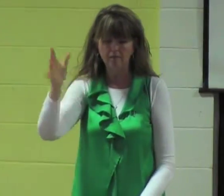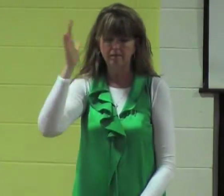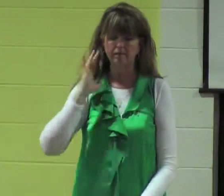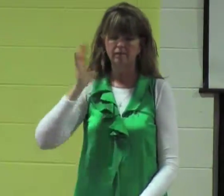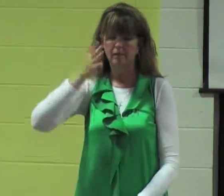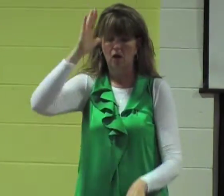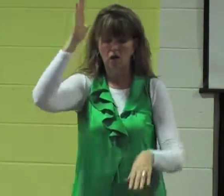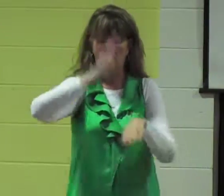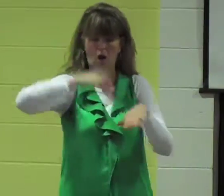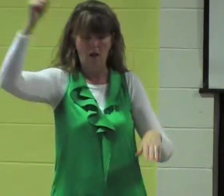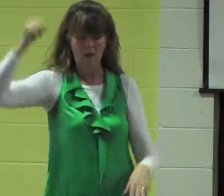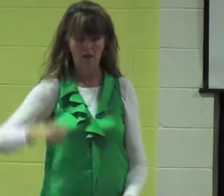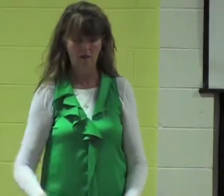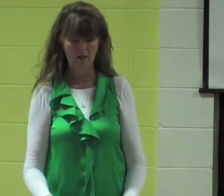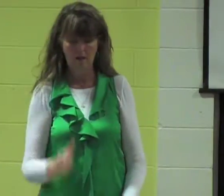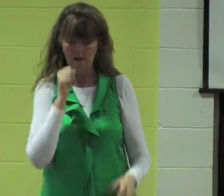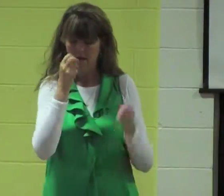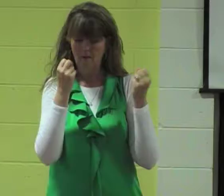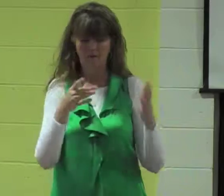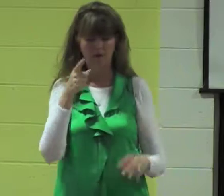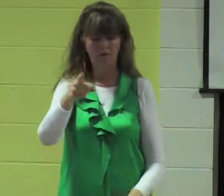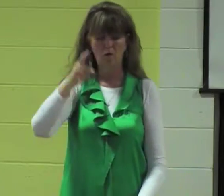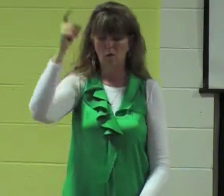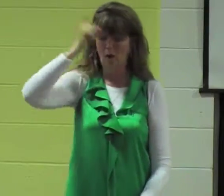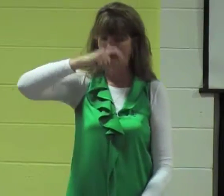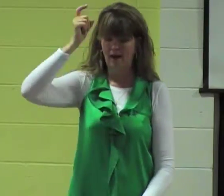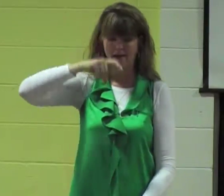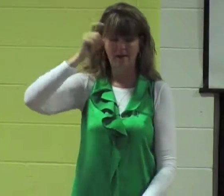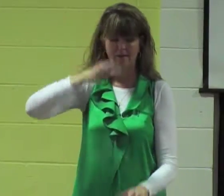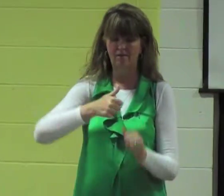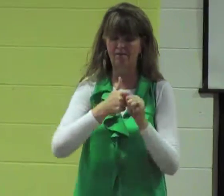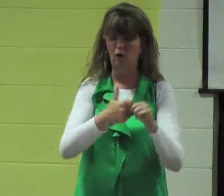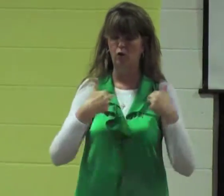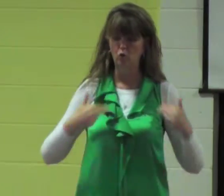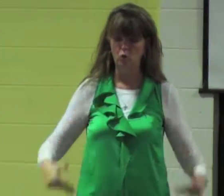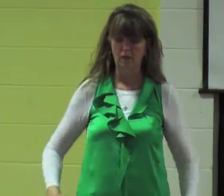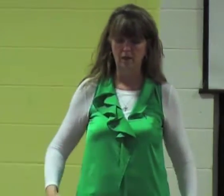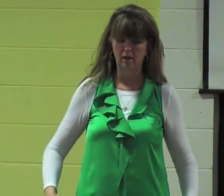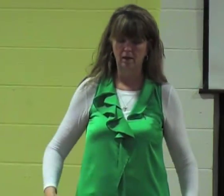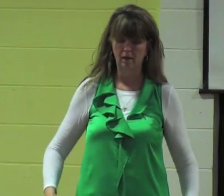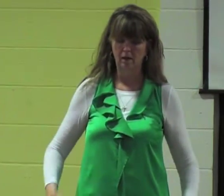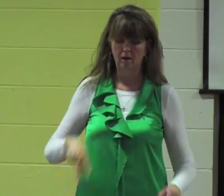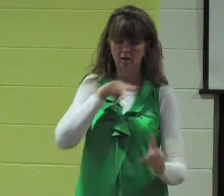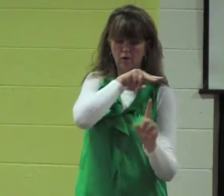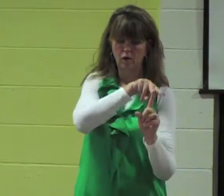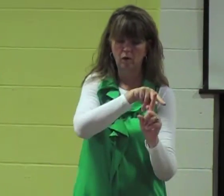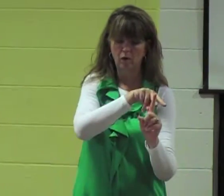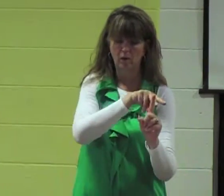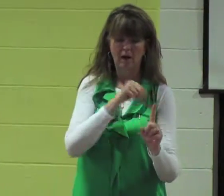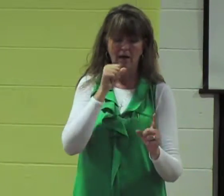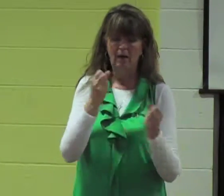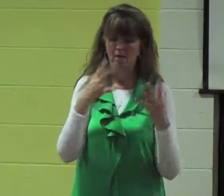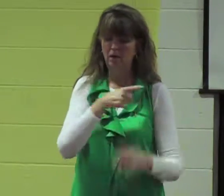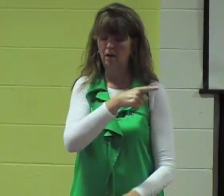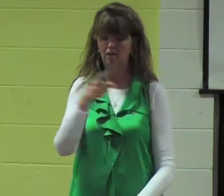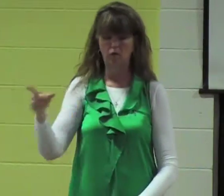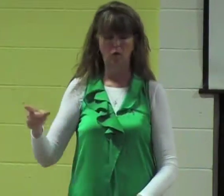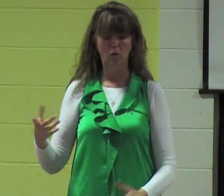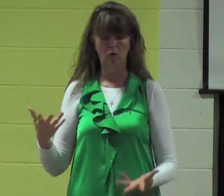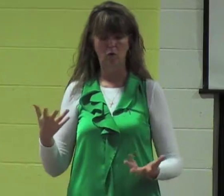brothers and sisters think of what you were when you were called not many of you were wise by human standards